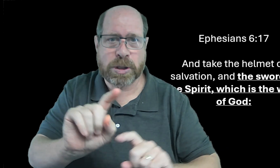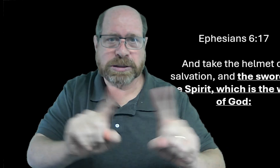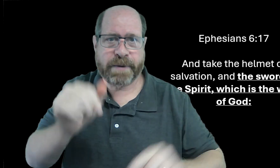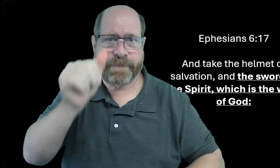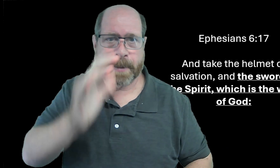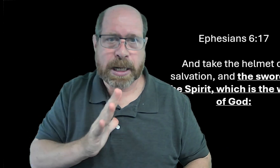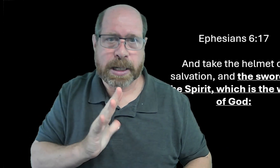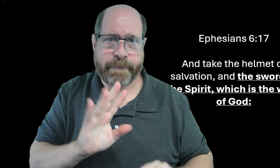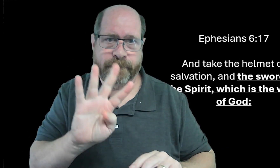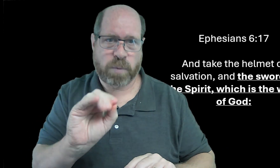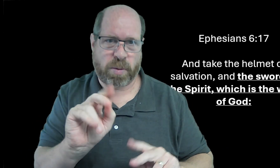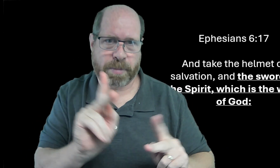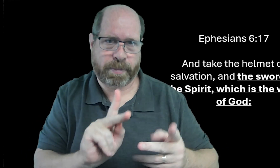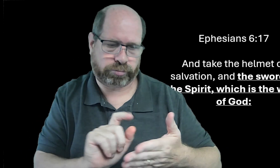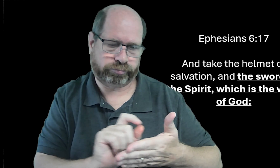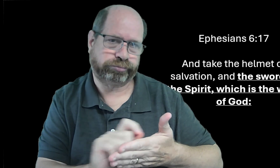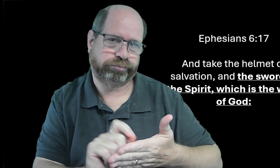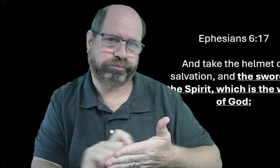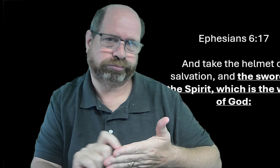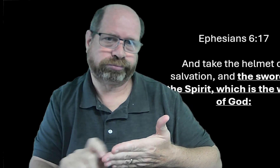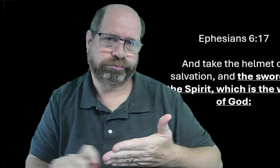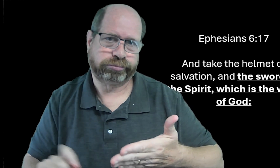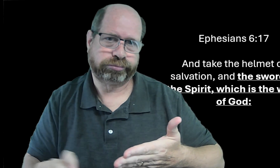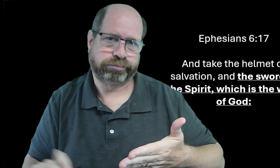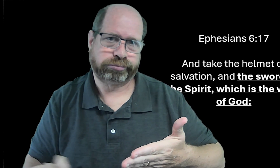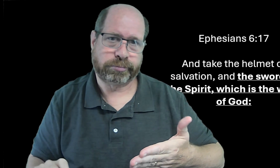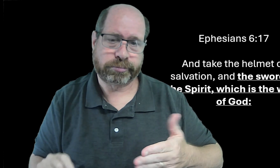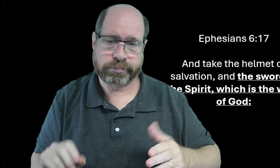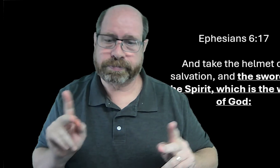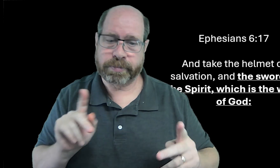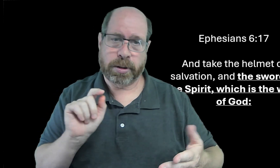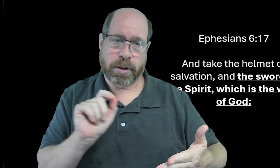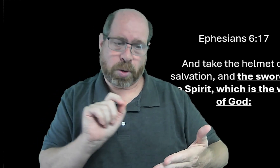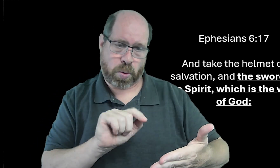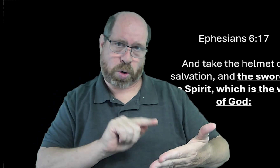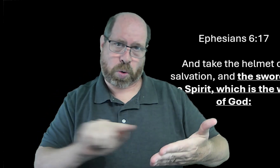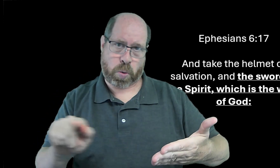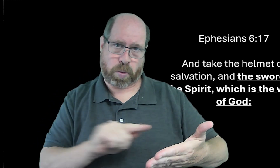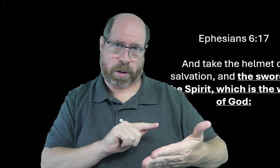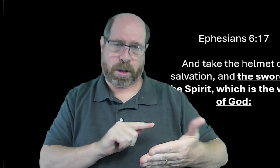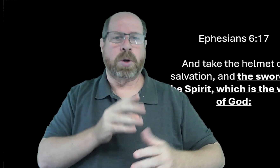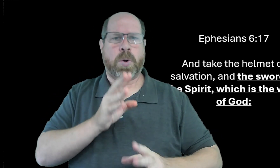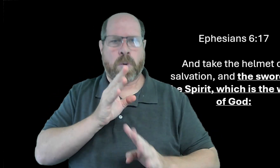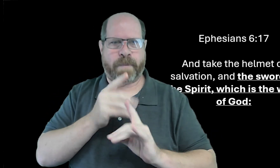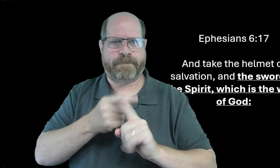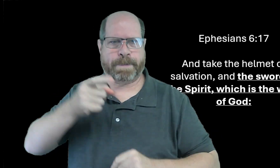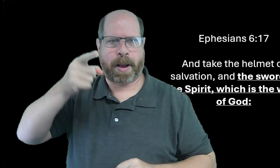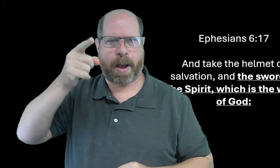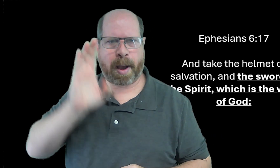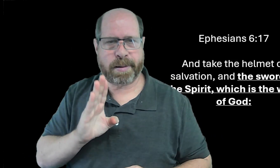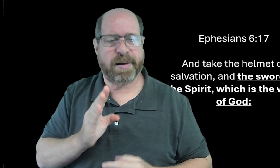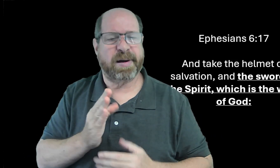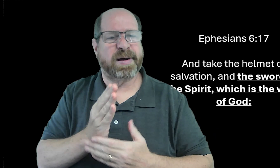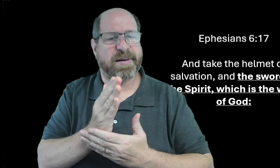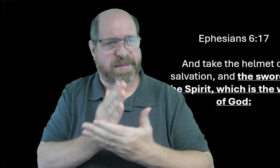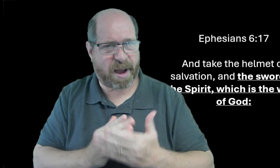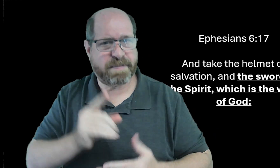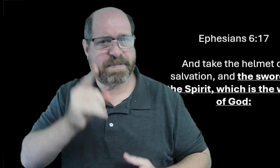and 40 different men wrote the different books of the bible but they got god's